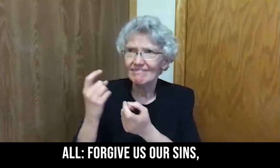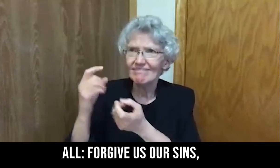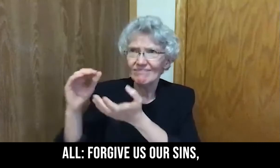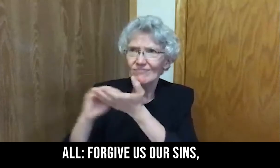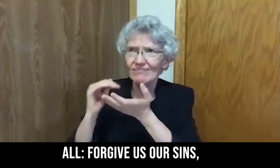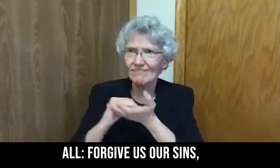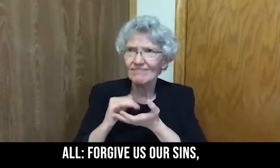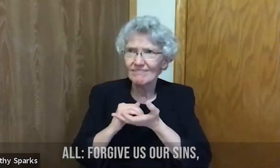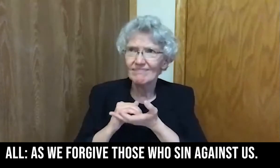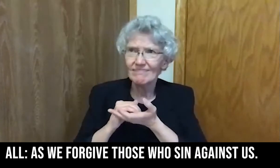Please continue to welcome us. Thank you for listening. If you're called, going toachsen. me,